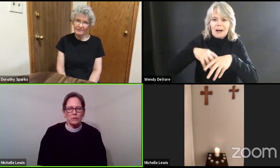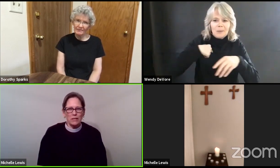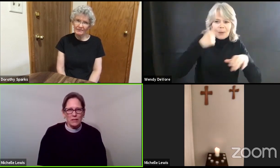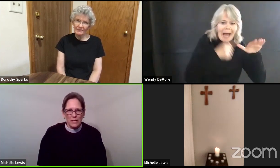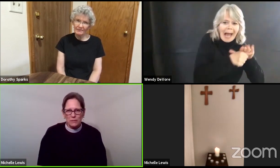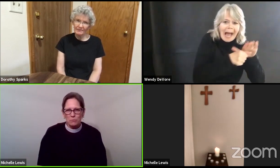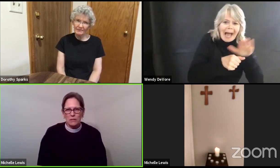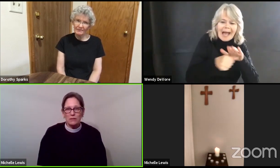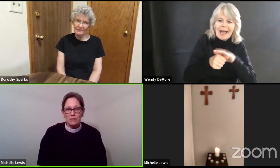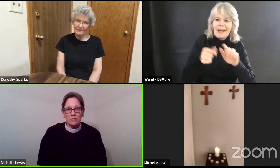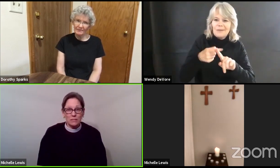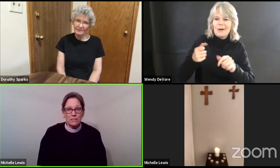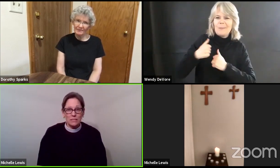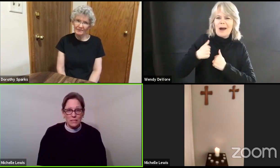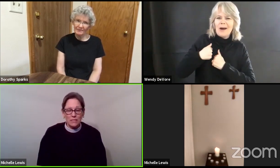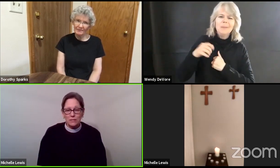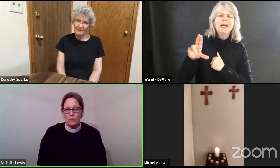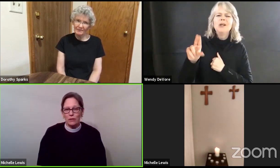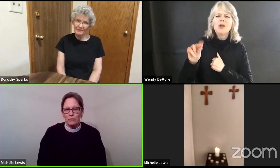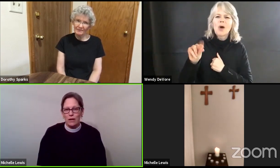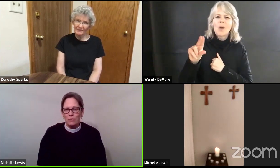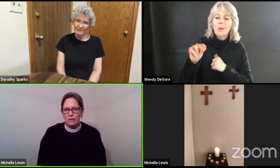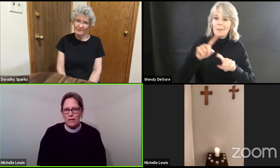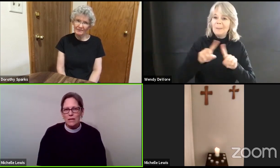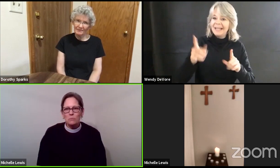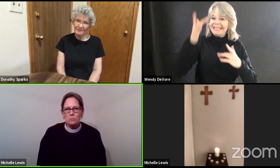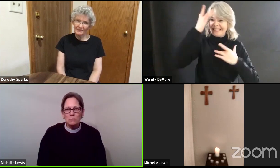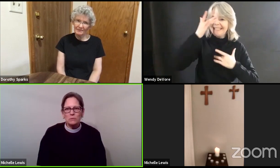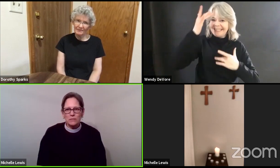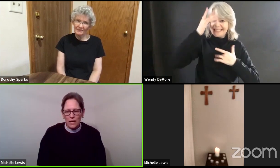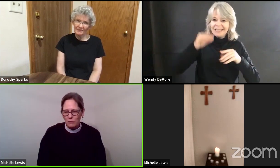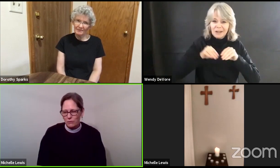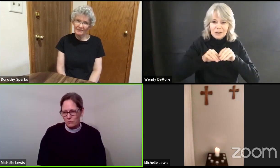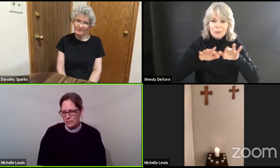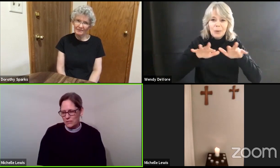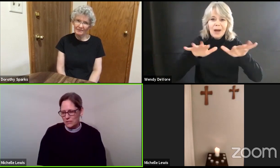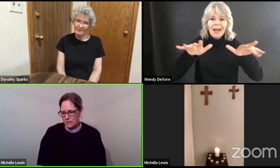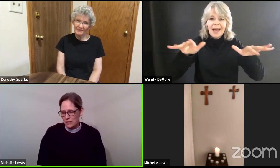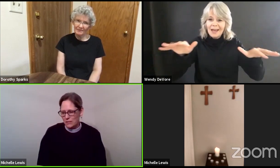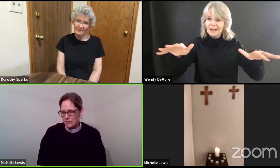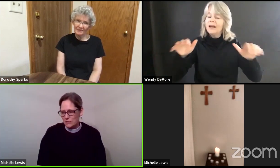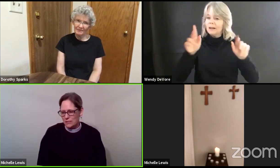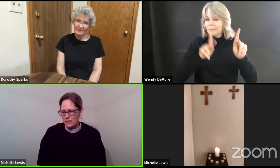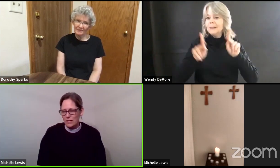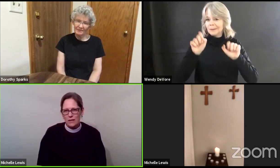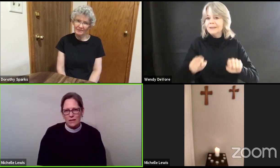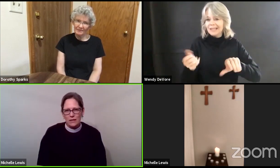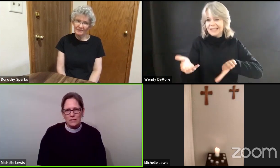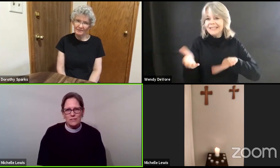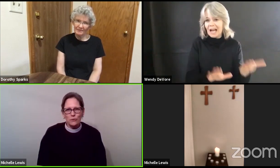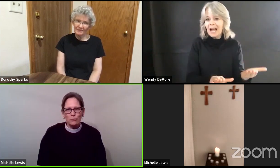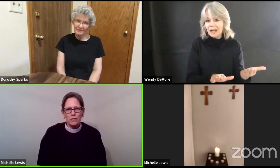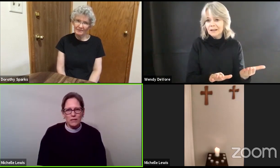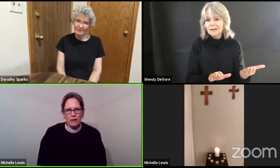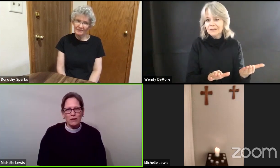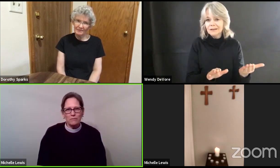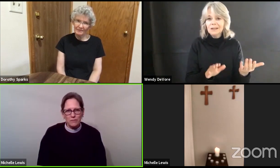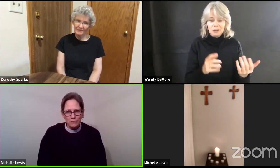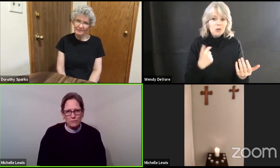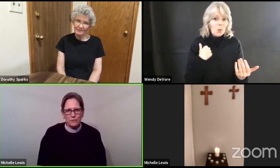kill us but there is a disease going around and people die from this disease and so we are fearful